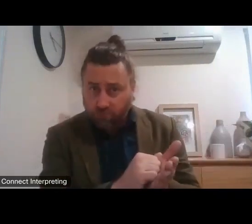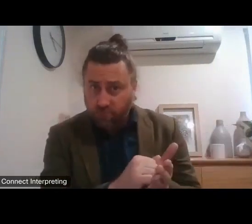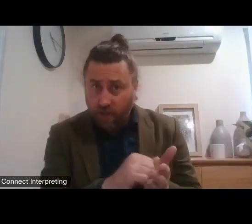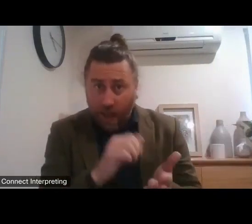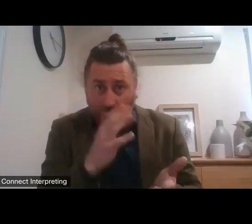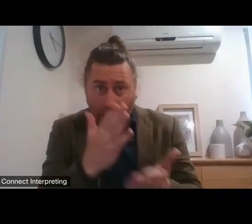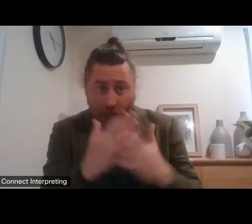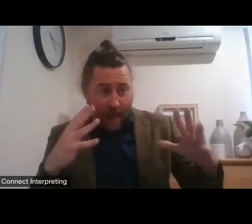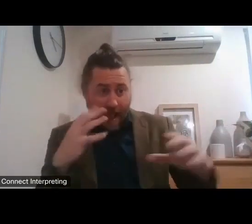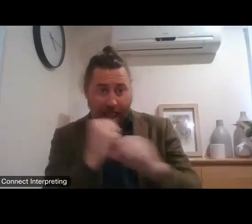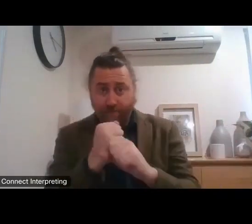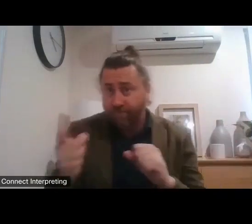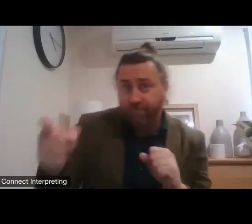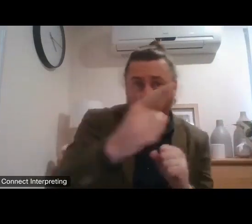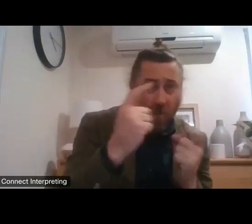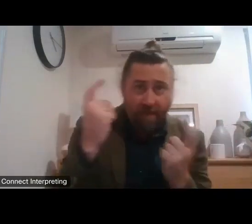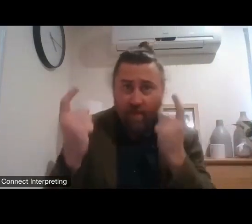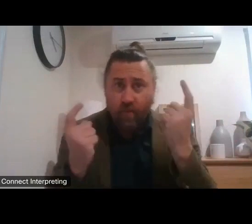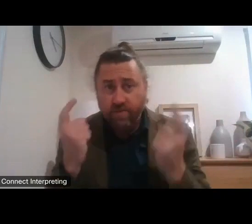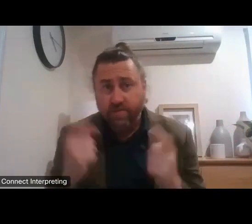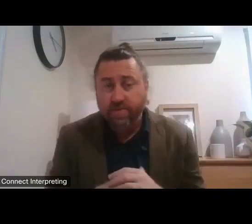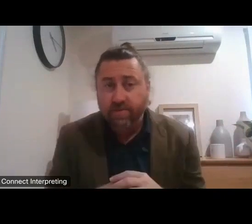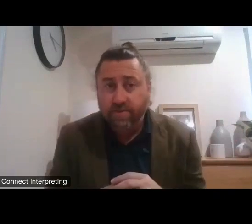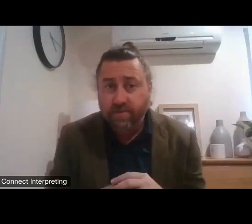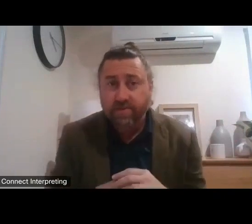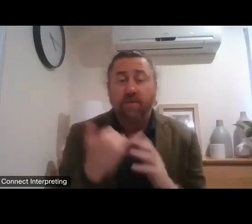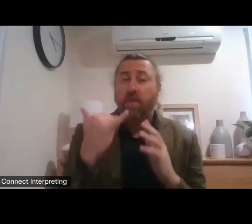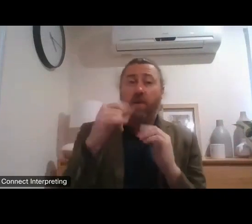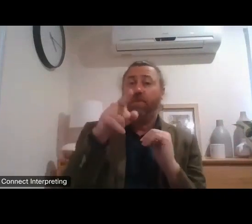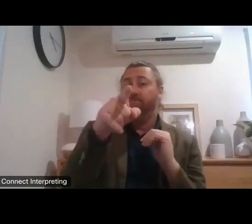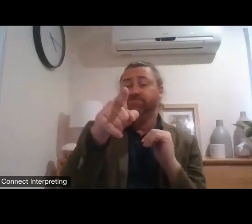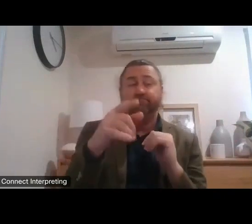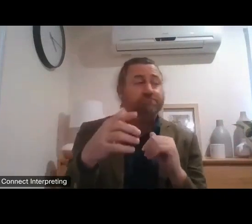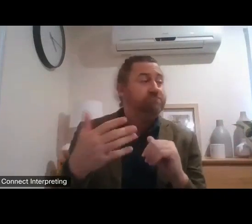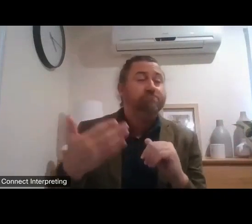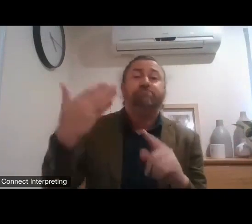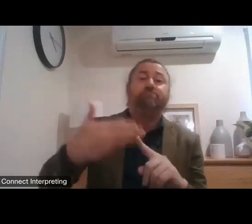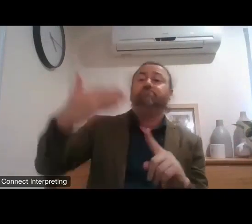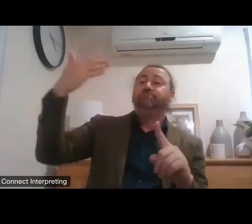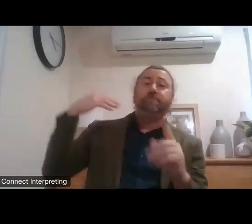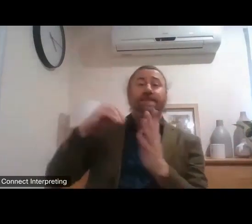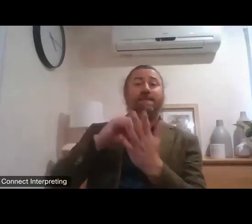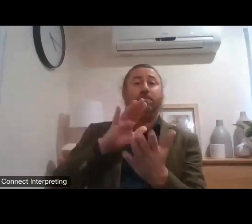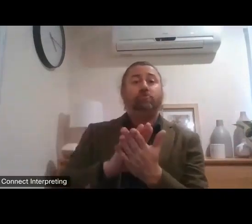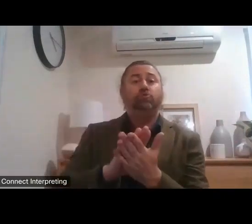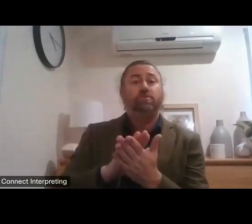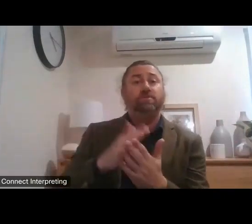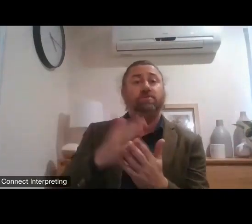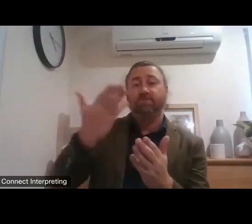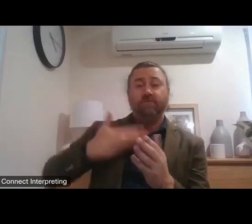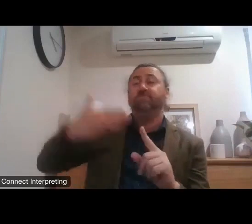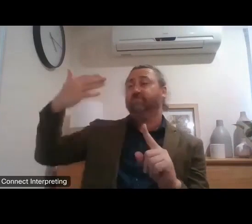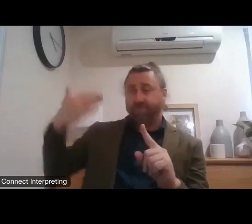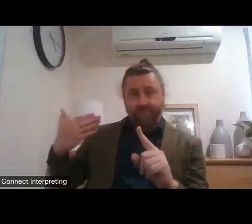say we're going to say things like what's changed since you last you know um had you say like are there other things that we need to